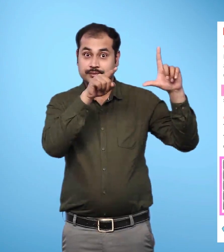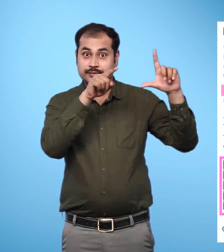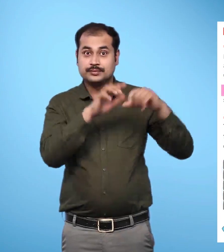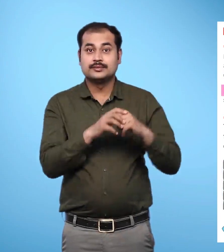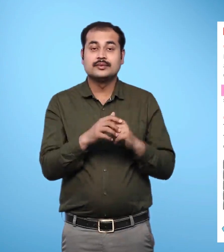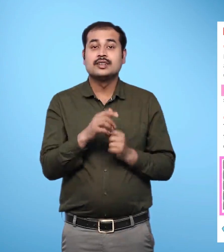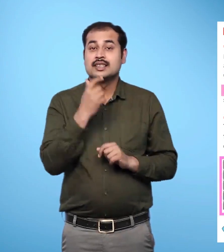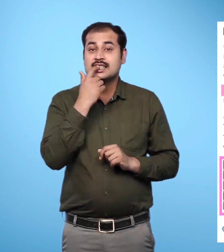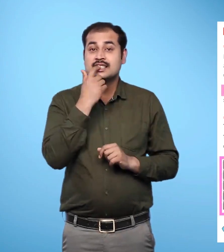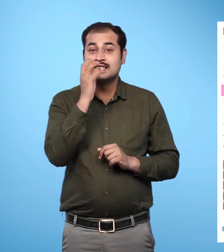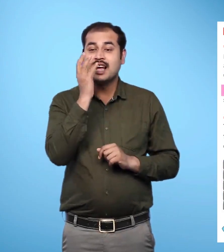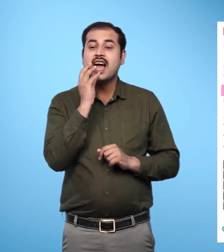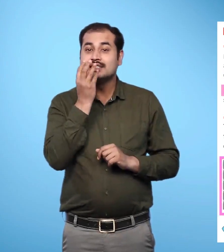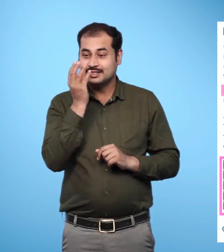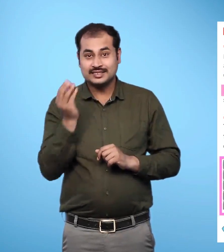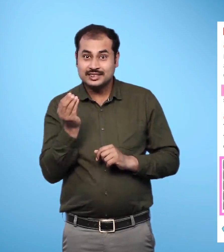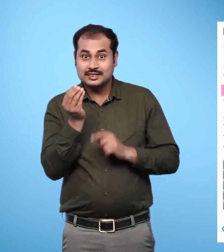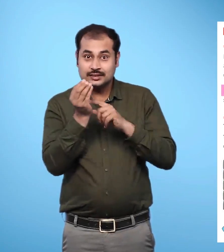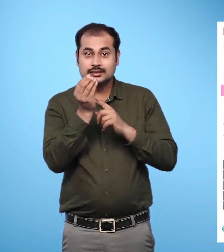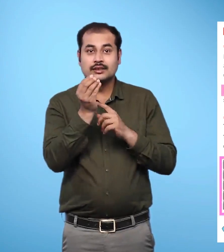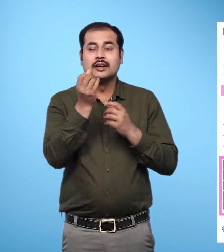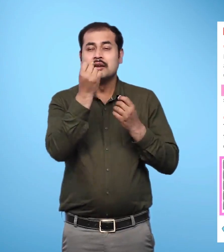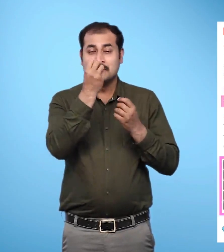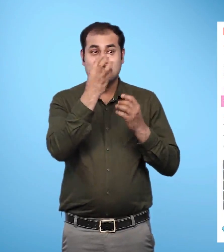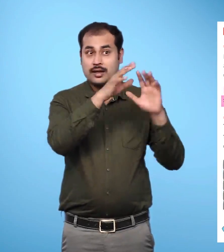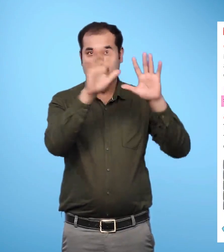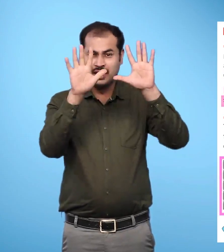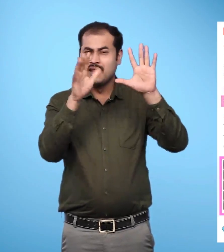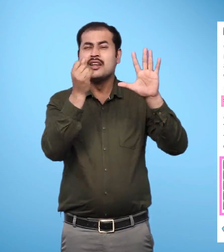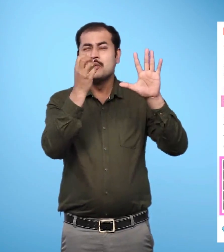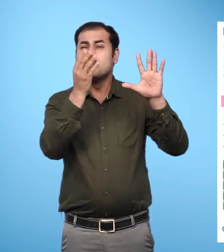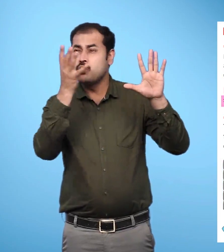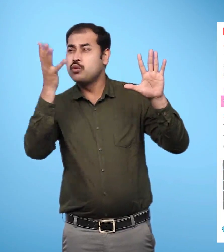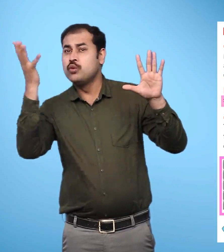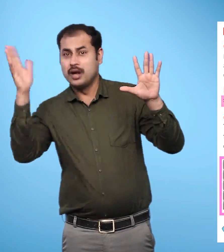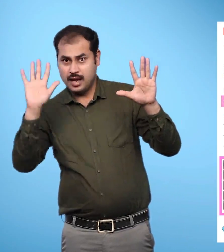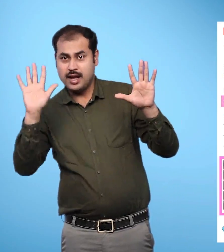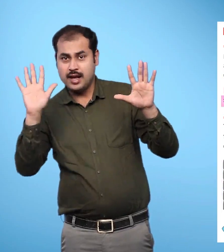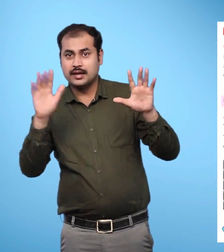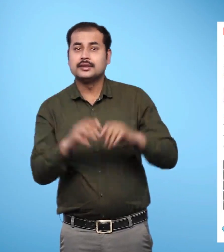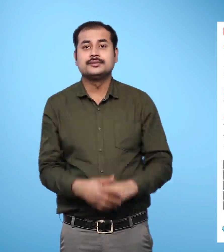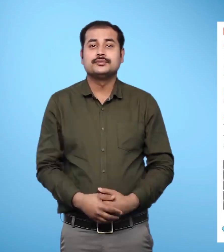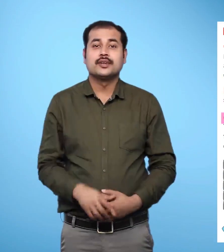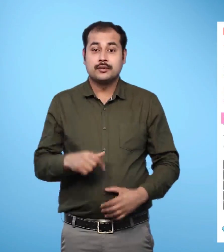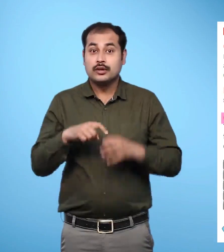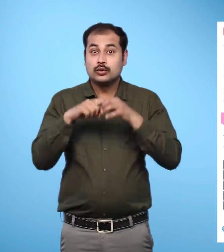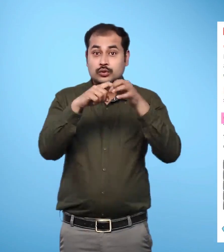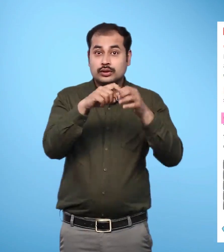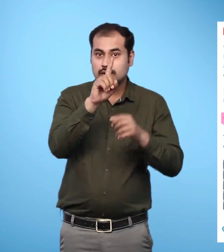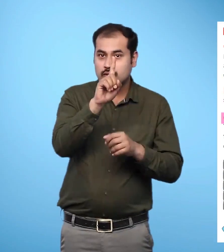Shows more than 10 turnips spread inside a box. Question 1